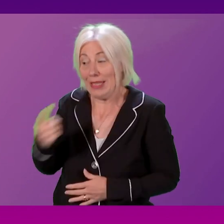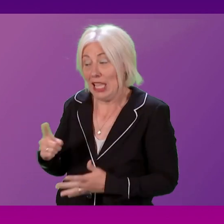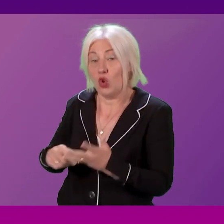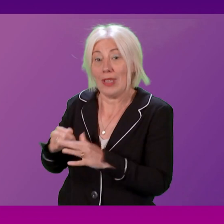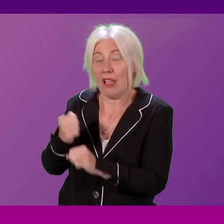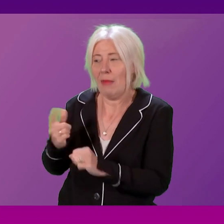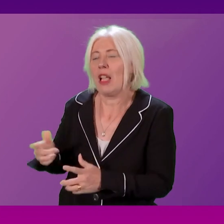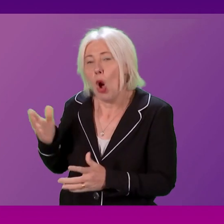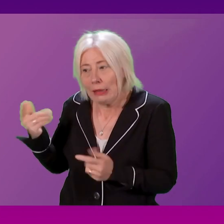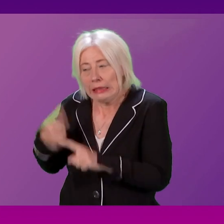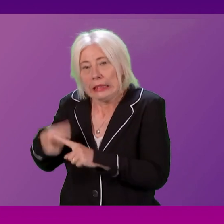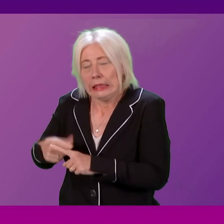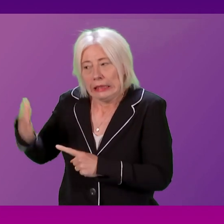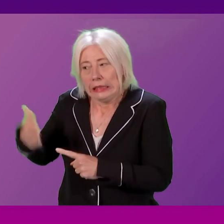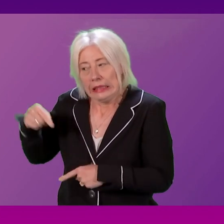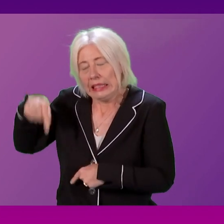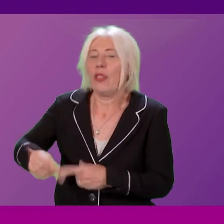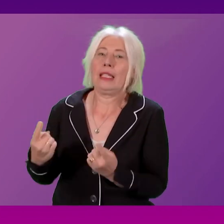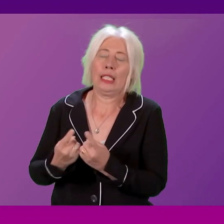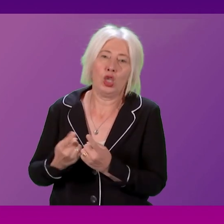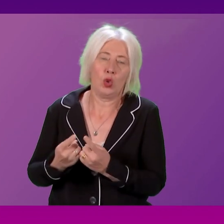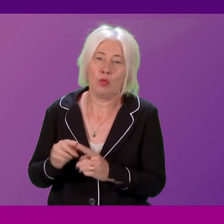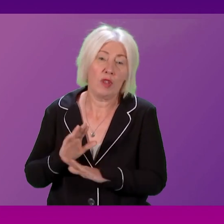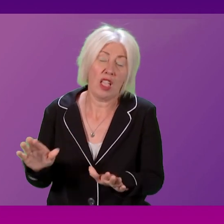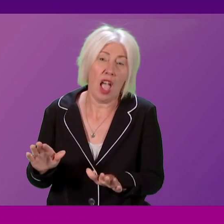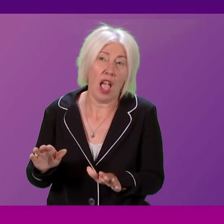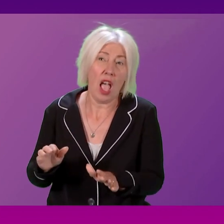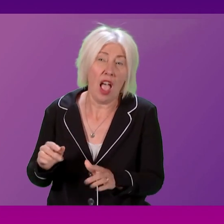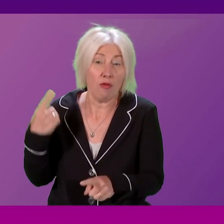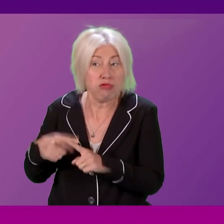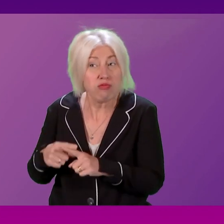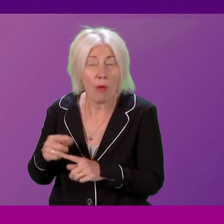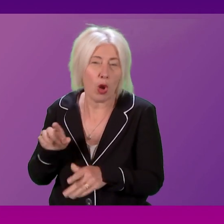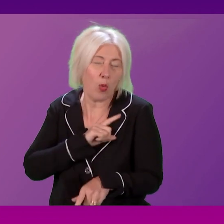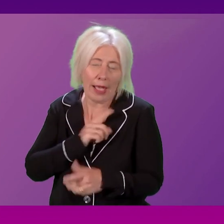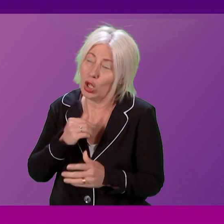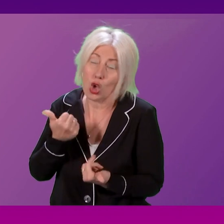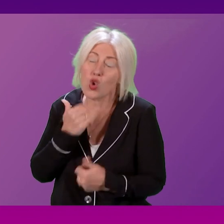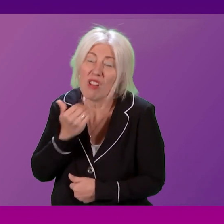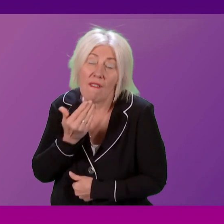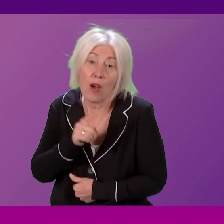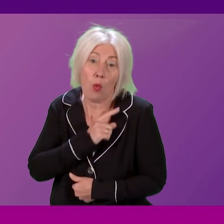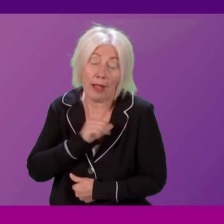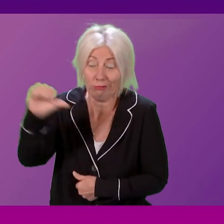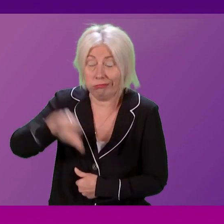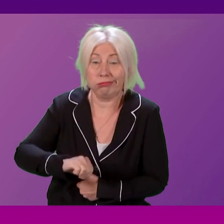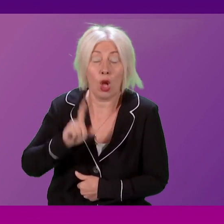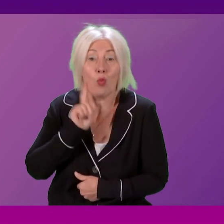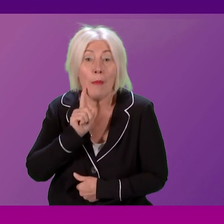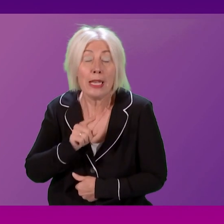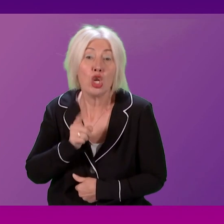foot dragging on this particular issue, I'm afraid, is simply not good enough and is letting down women and girls in Afghanistan.